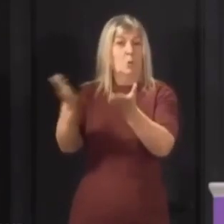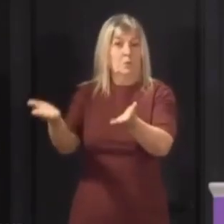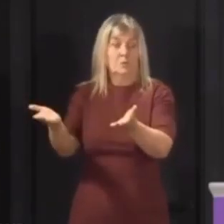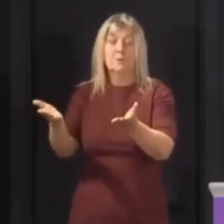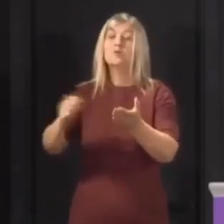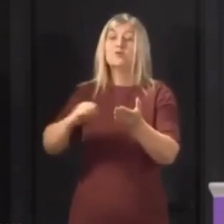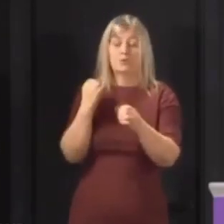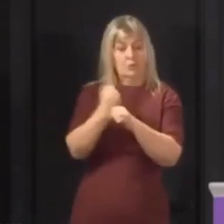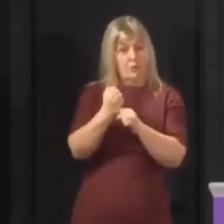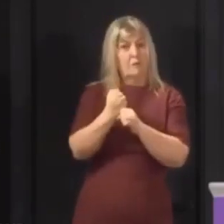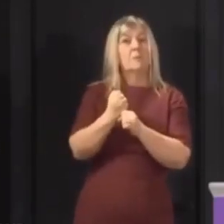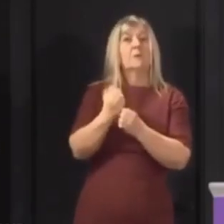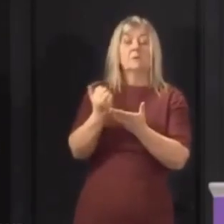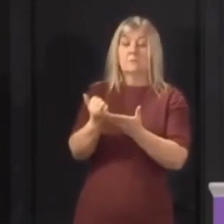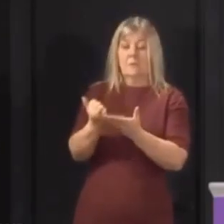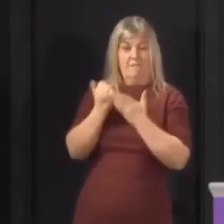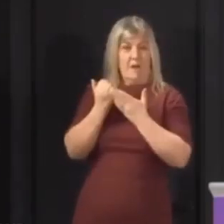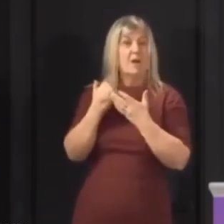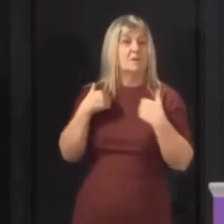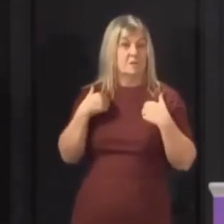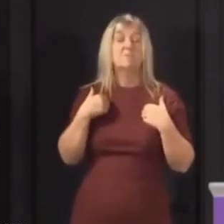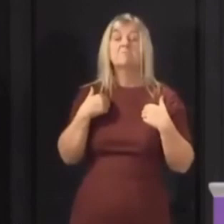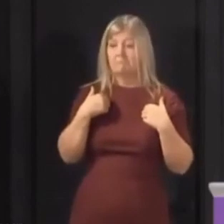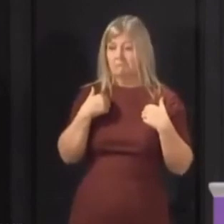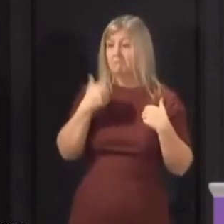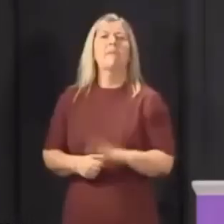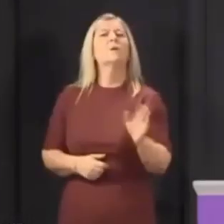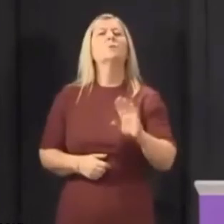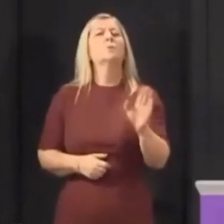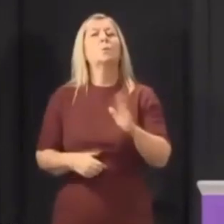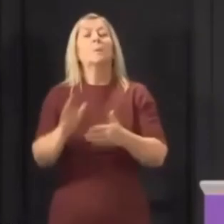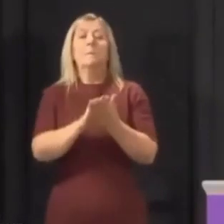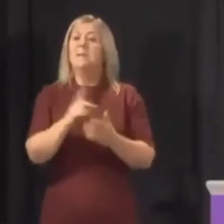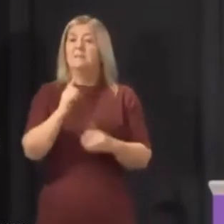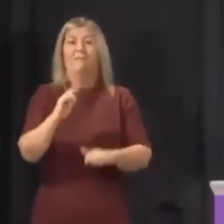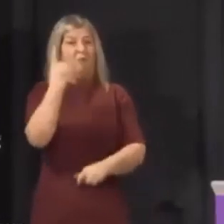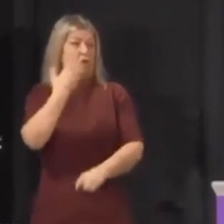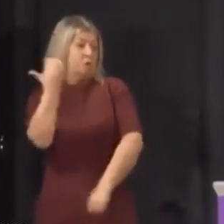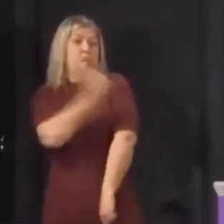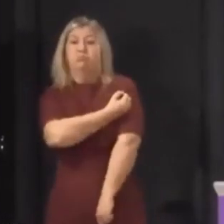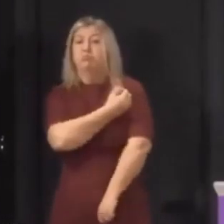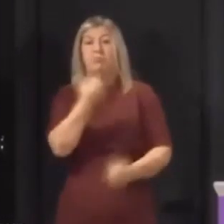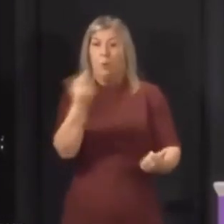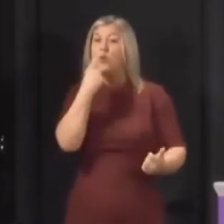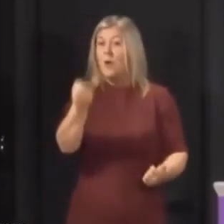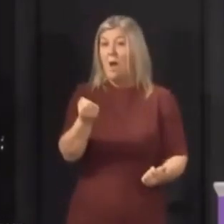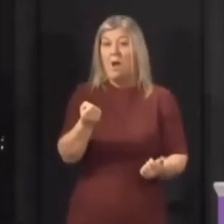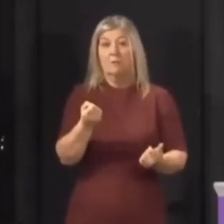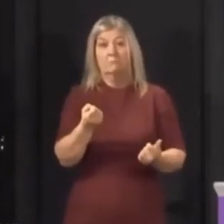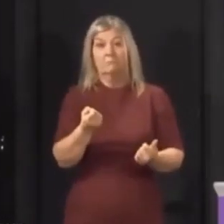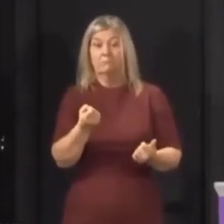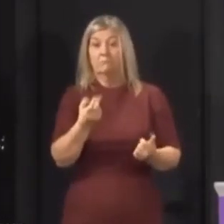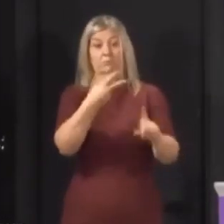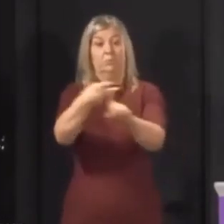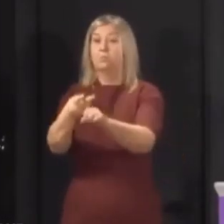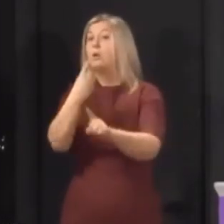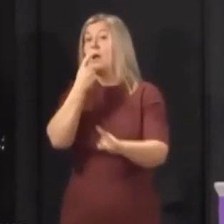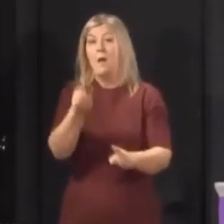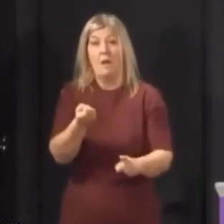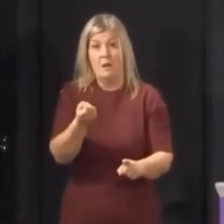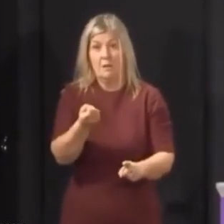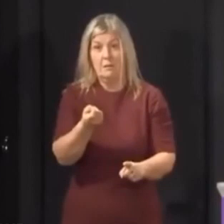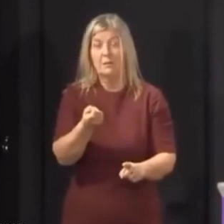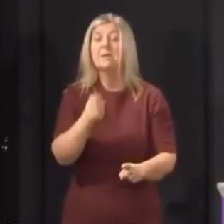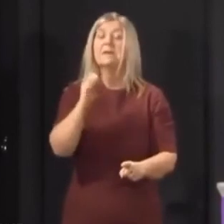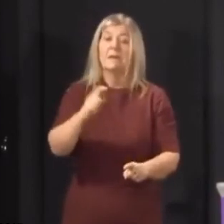them where they can go in the coastal parameters of Great Britain. They were tell that there's a travel ban on, but they're here in Scotland. At least